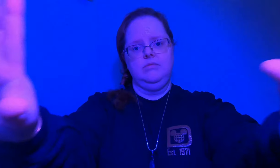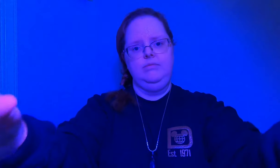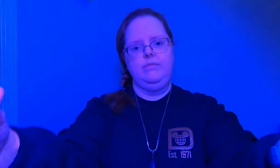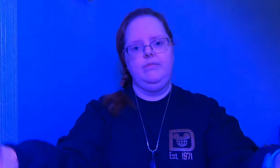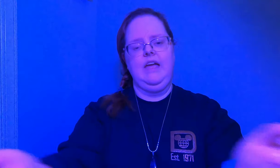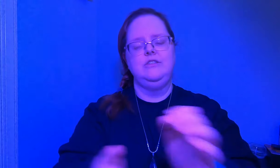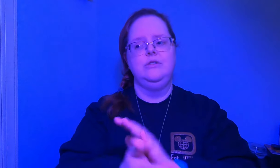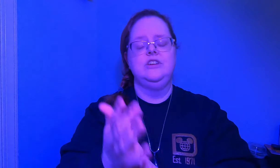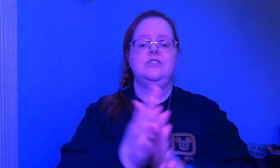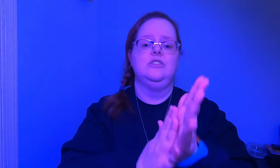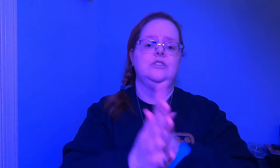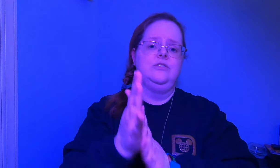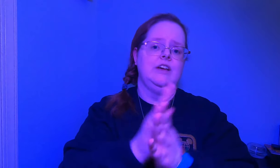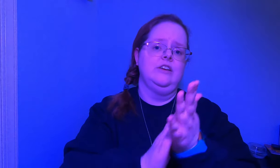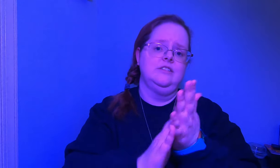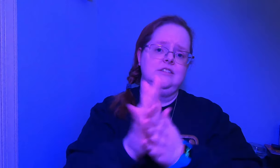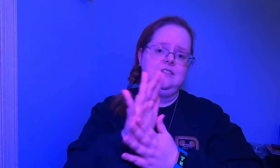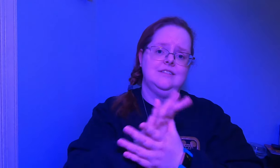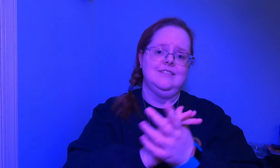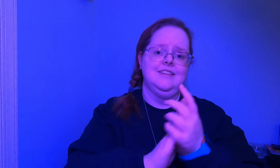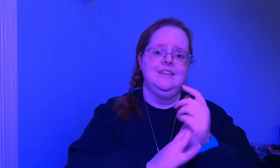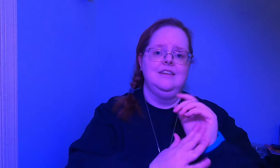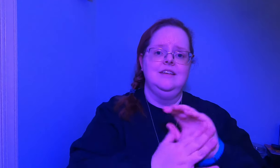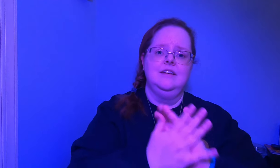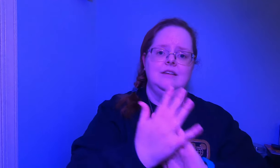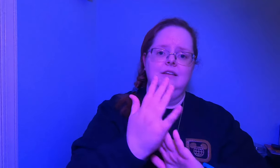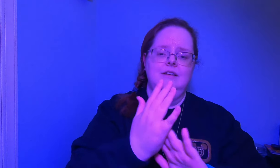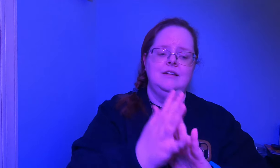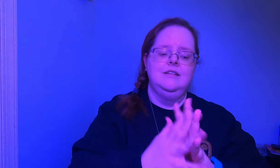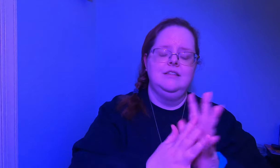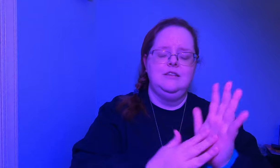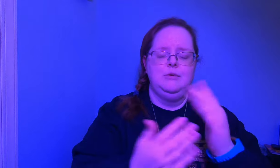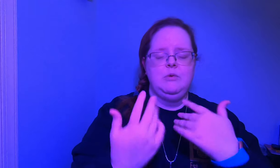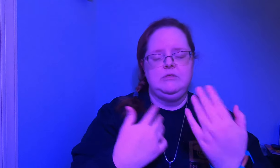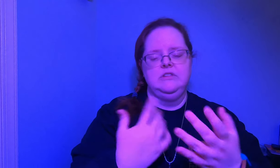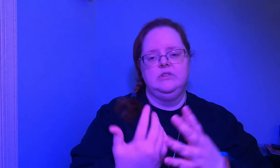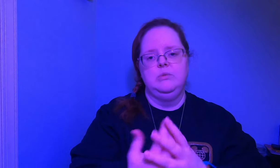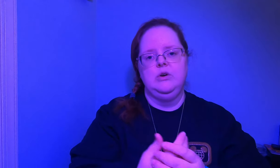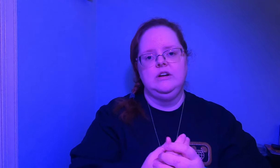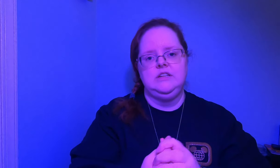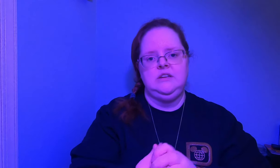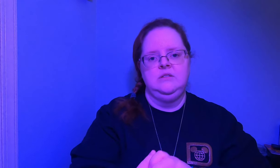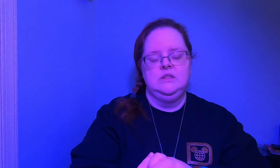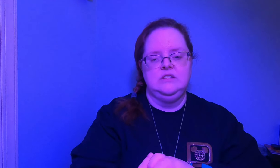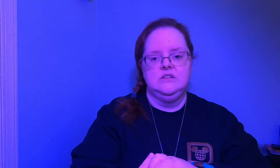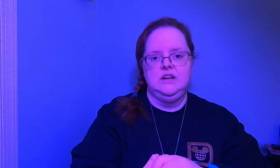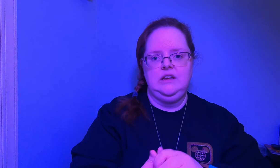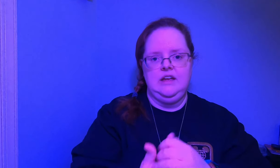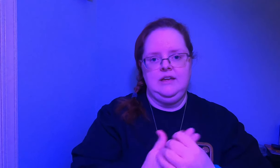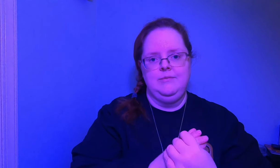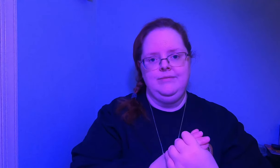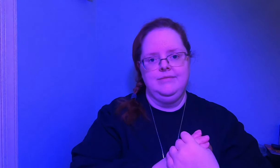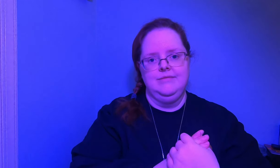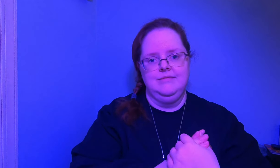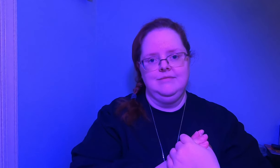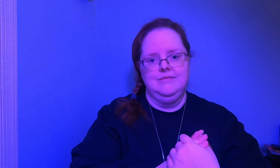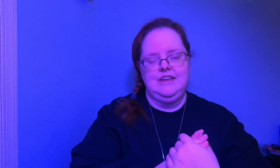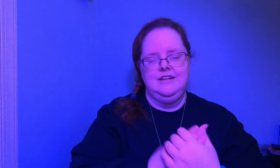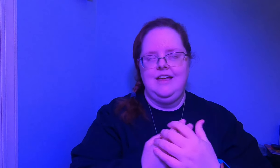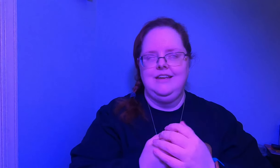as you have just served others let these be moments of support to you in this trying time and in any